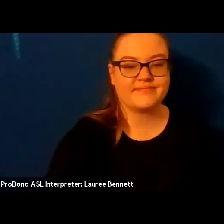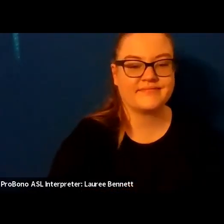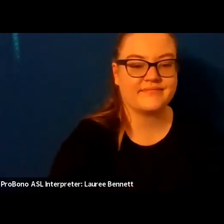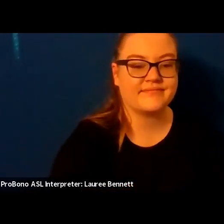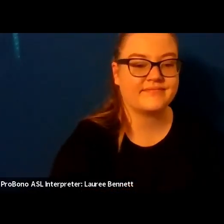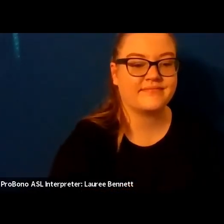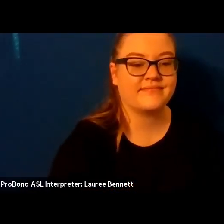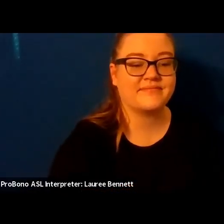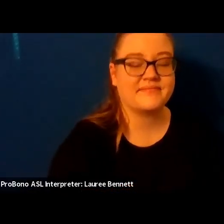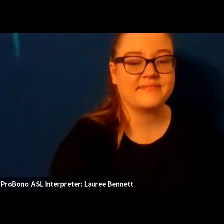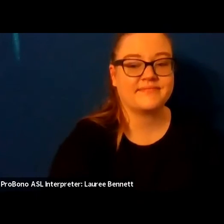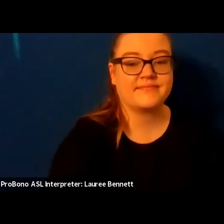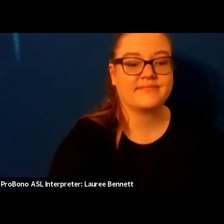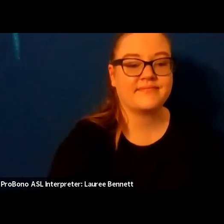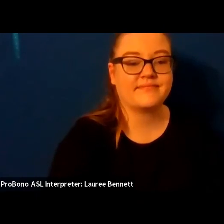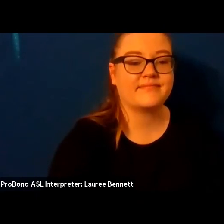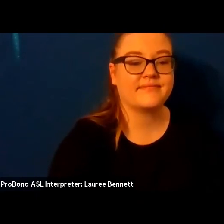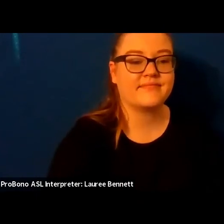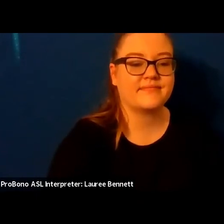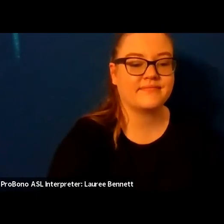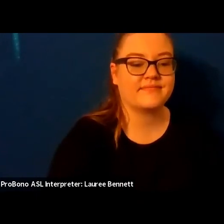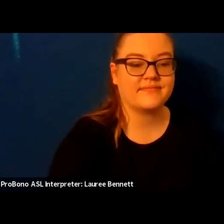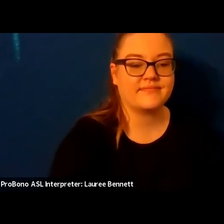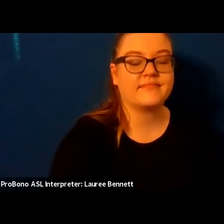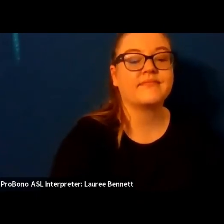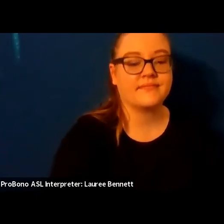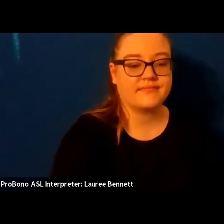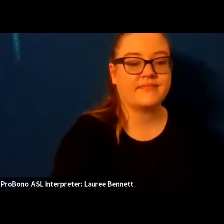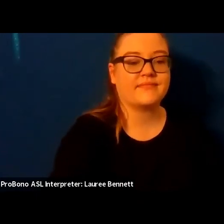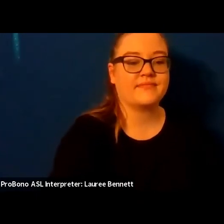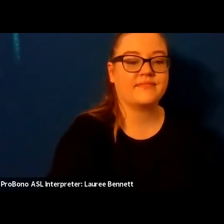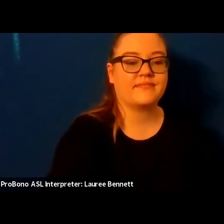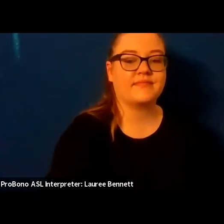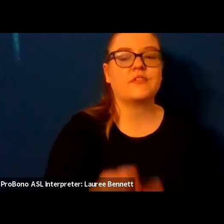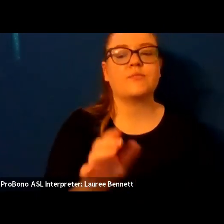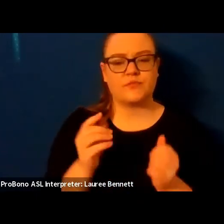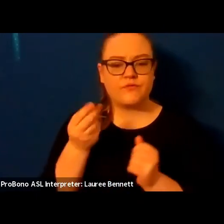so i'm going end with a couple of poems and the first one is called autoimmune